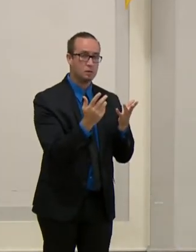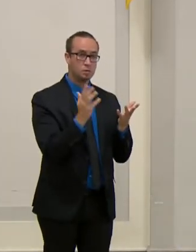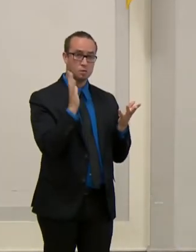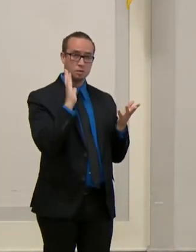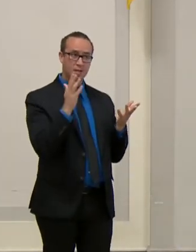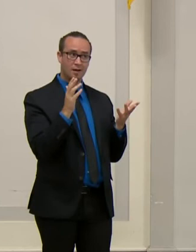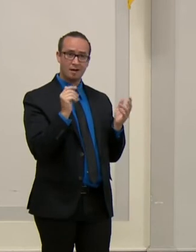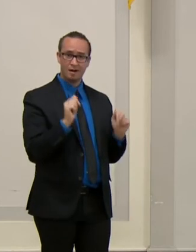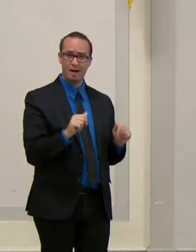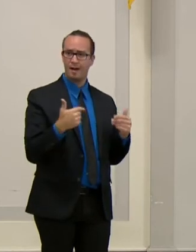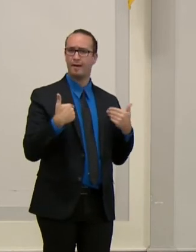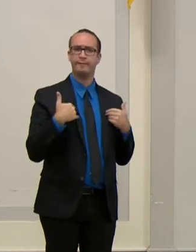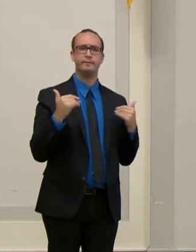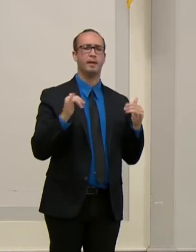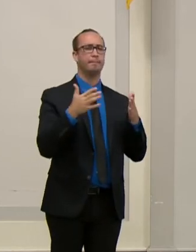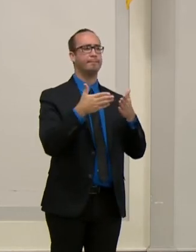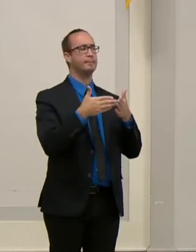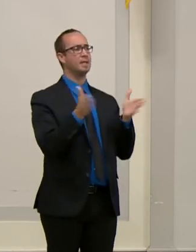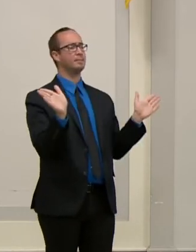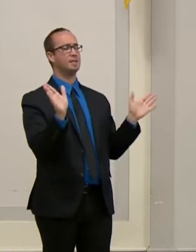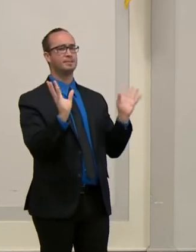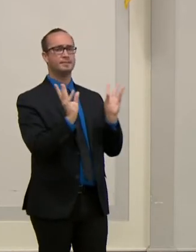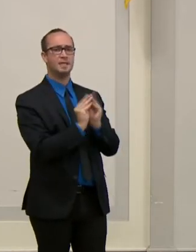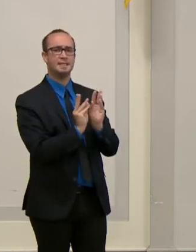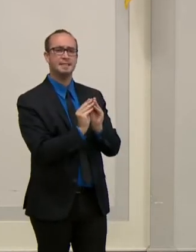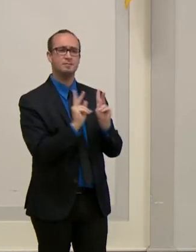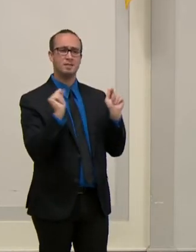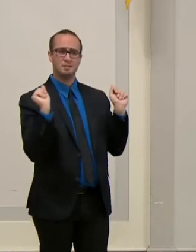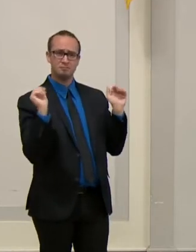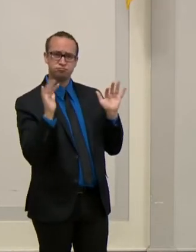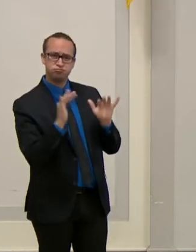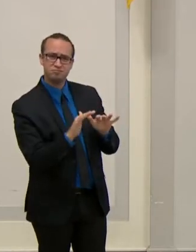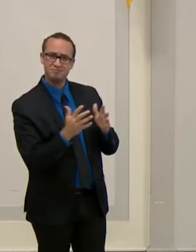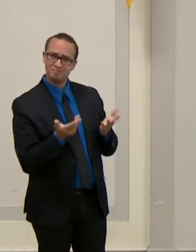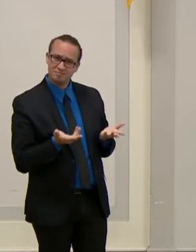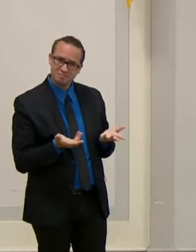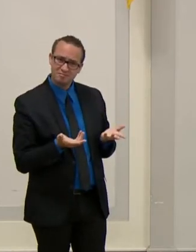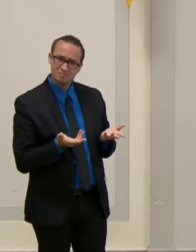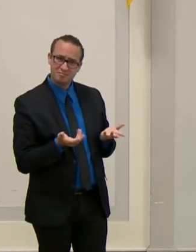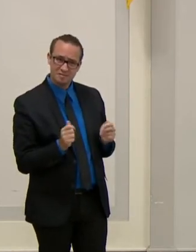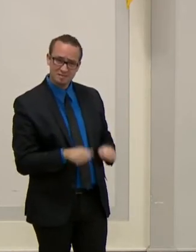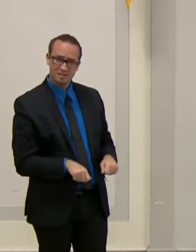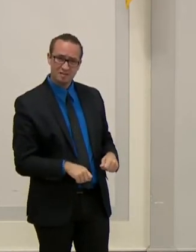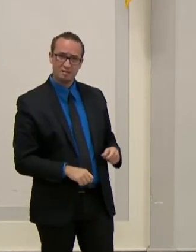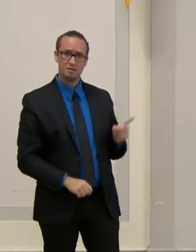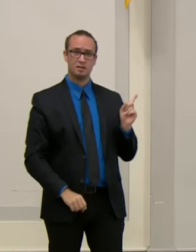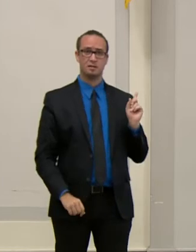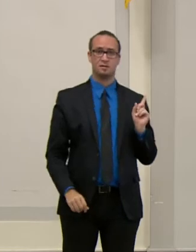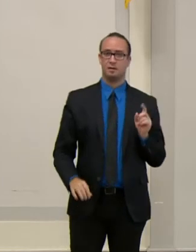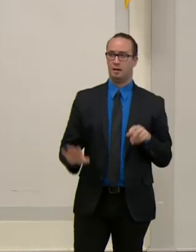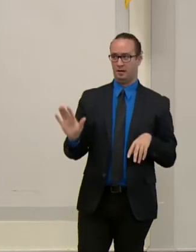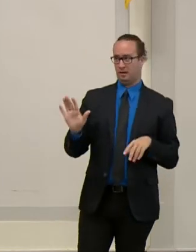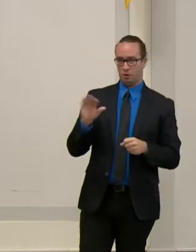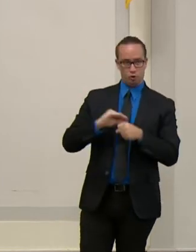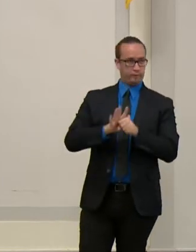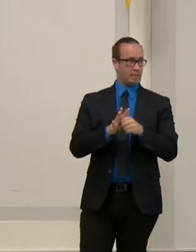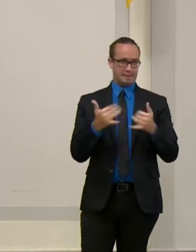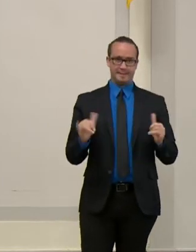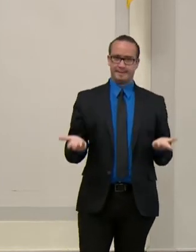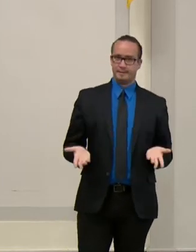now. And well, like I said earlier, um, you know, we're facing COVID, you know, and we don't want to put anybody